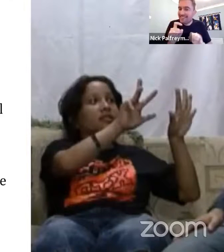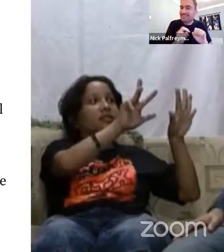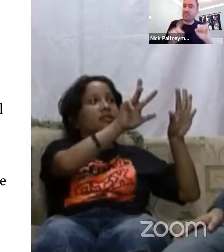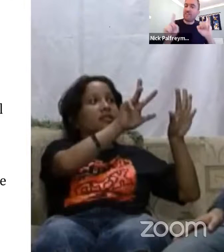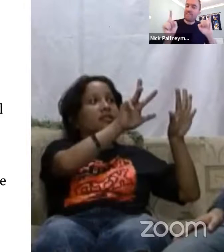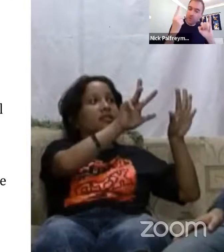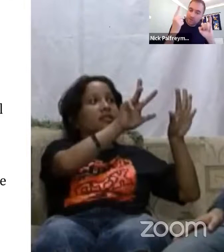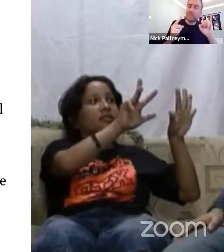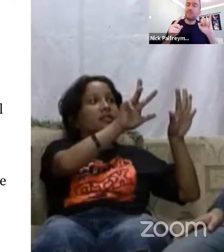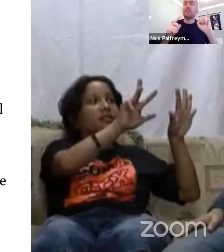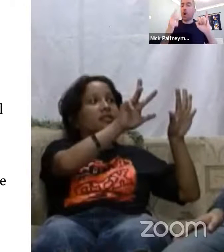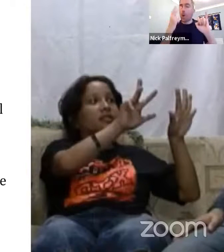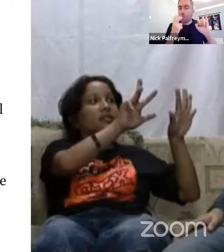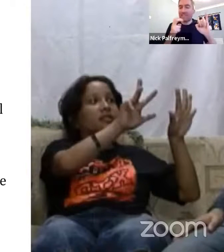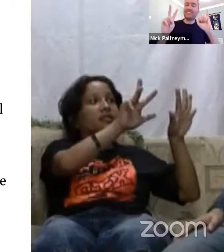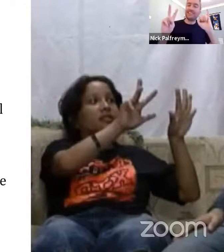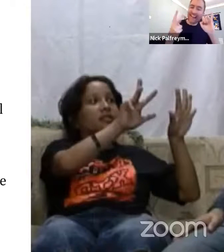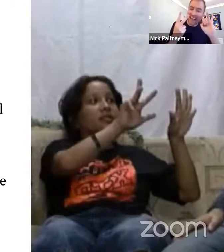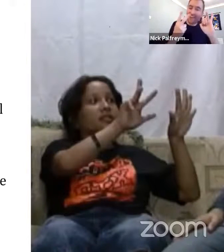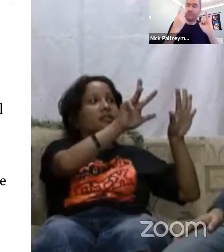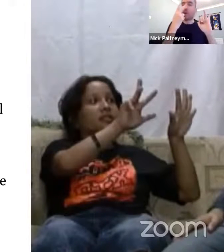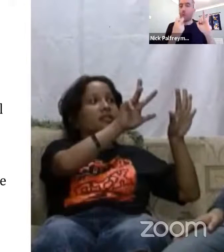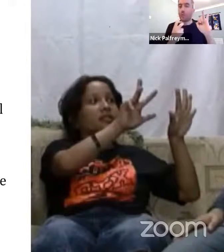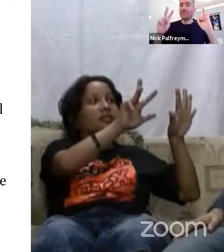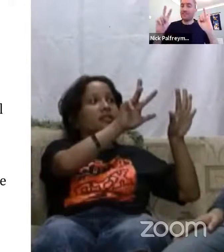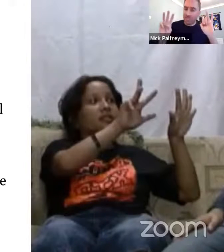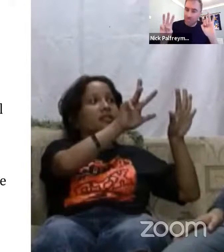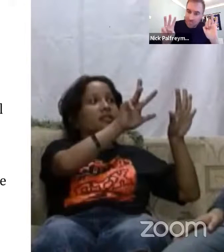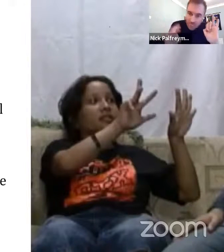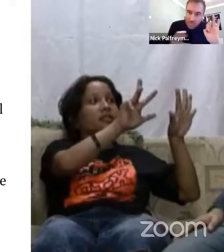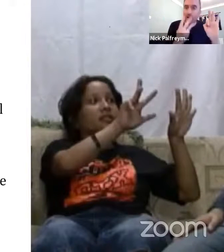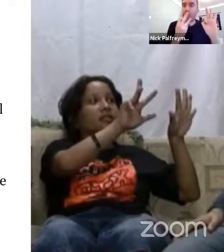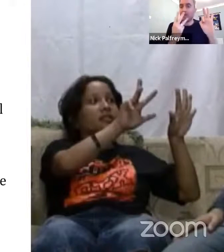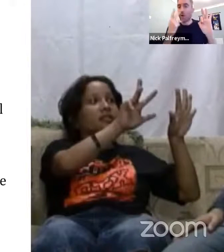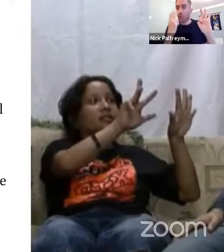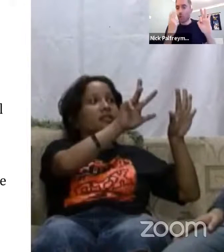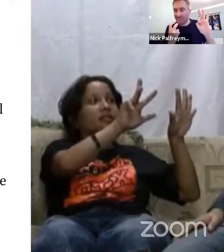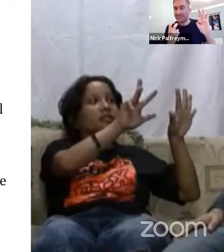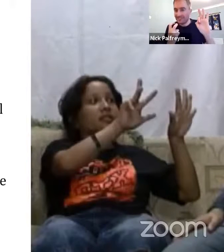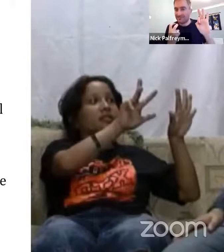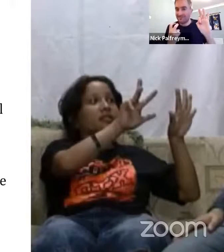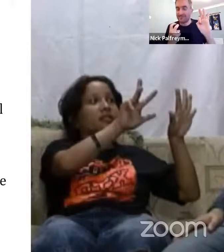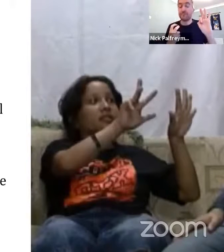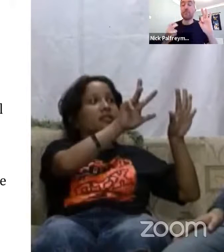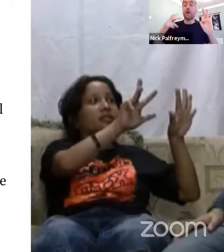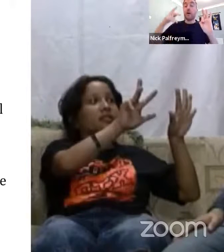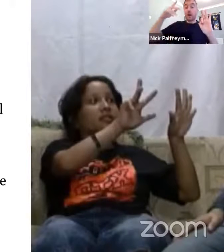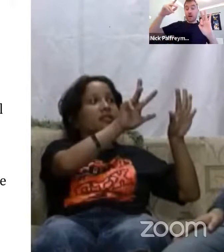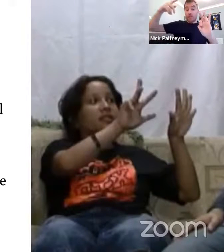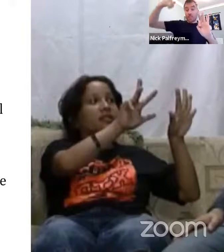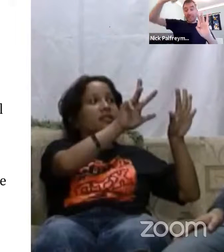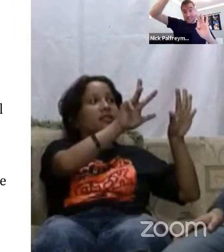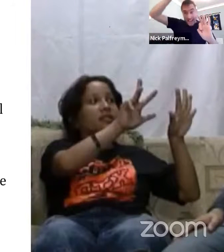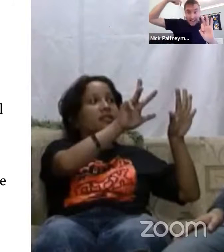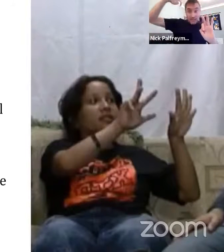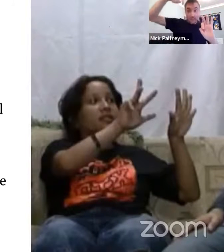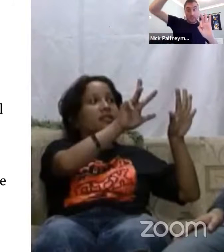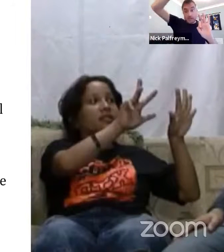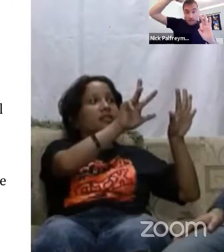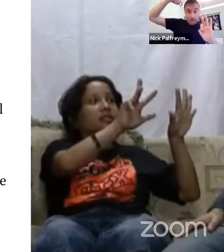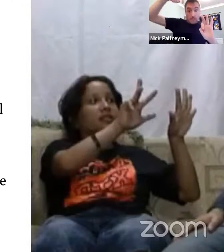The brothers and sisters. The first, the oldest, the second, the third, and so on. She's going in order of age.